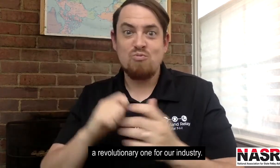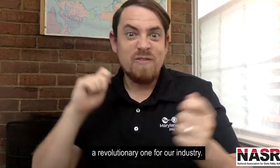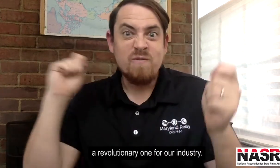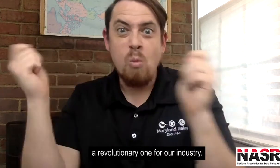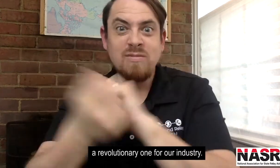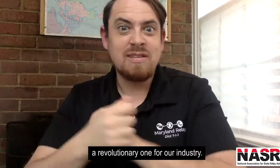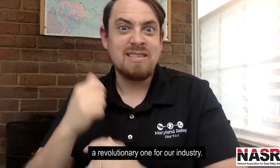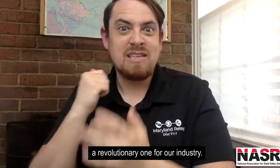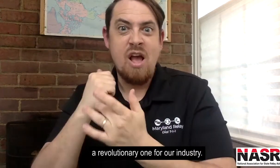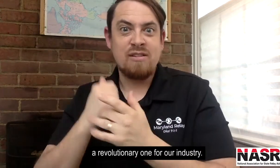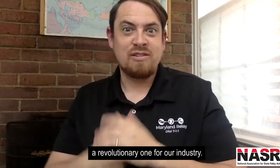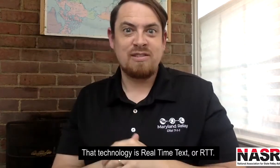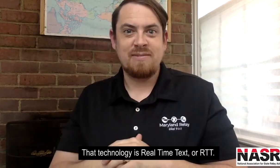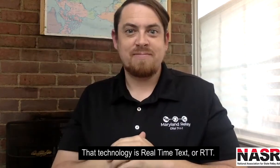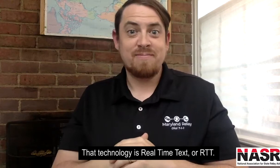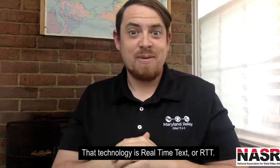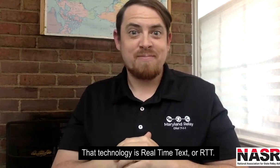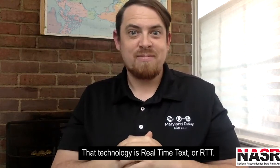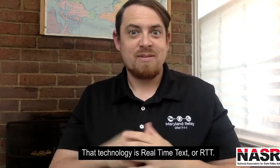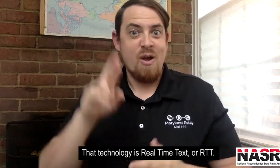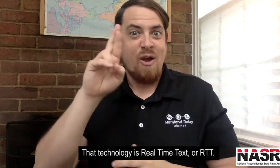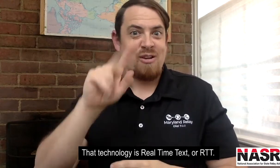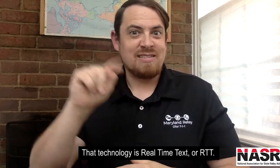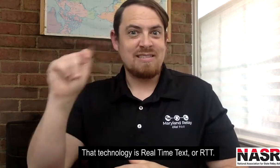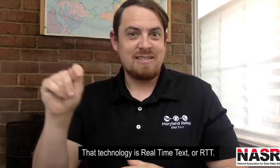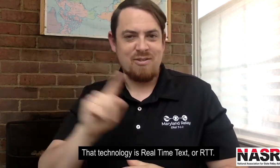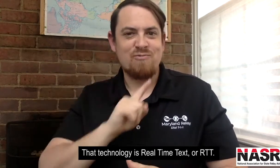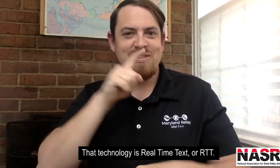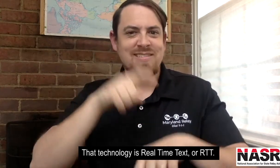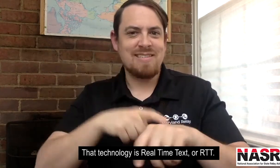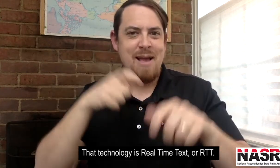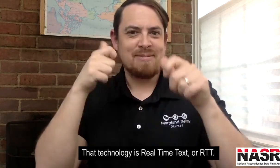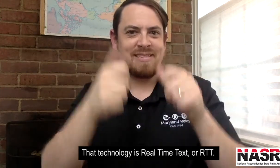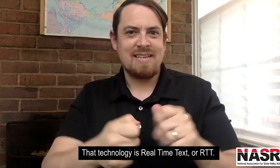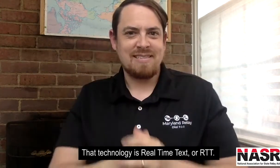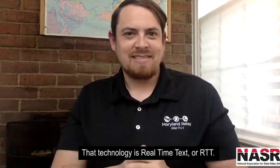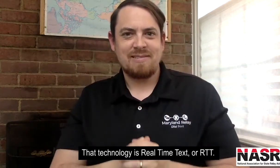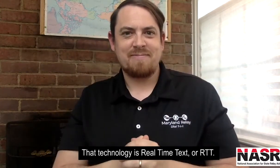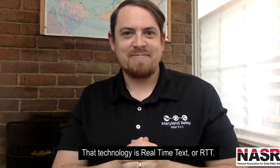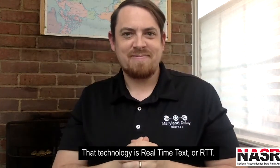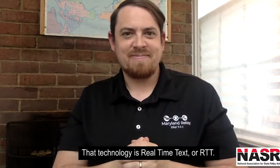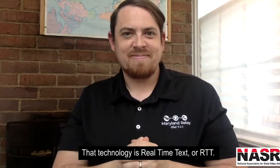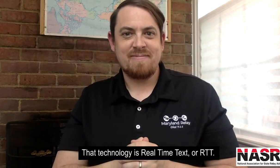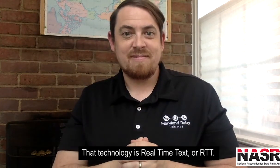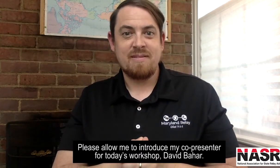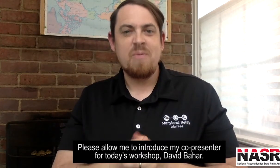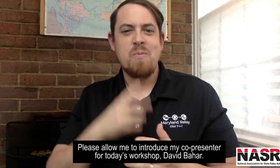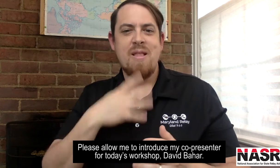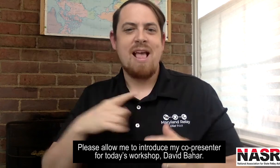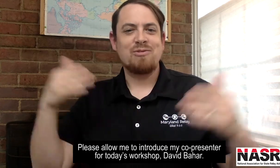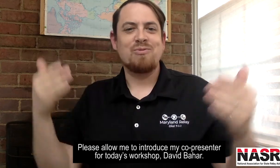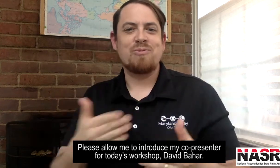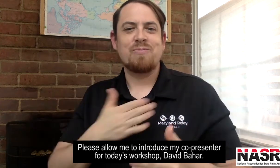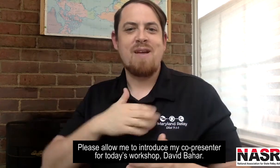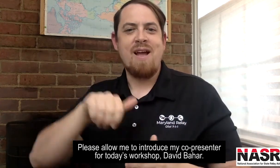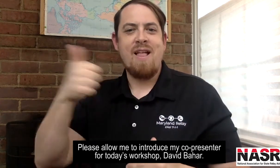one for our industry. That technology is real-time text, or RTT. Please allow